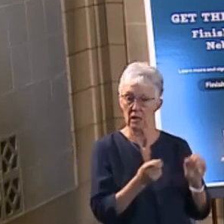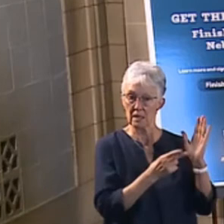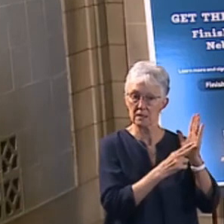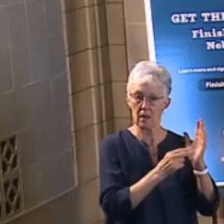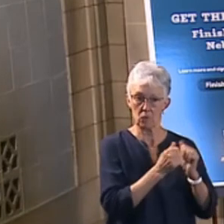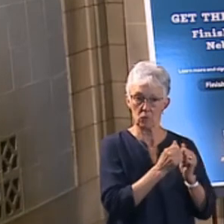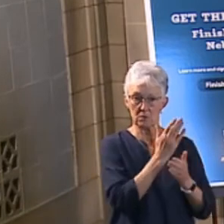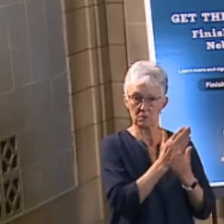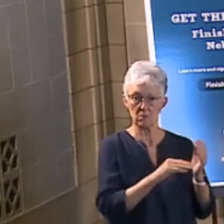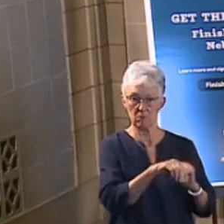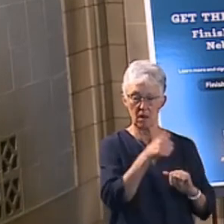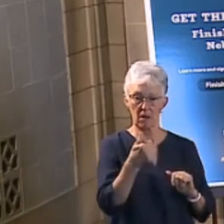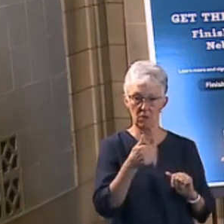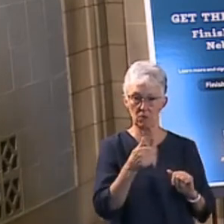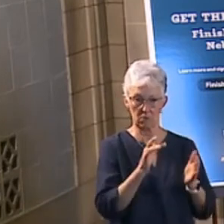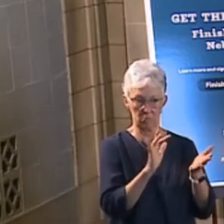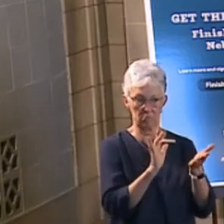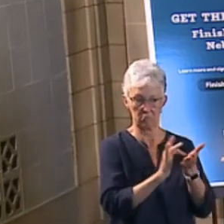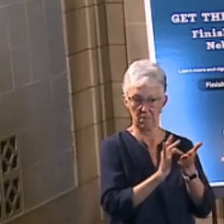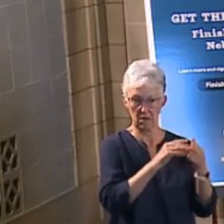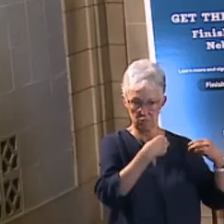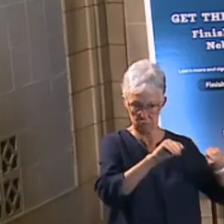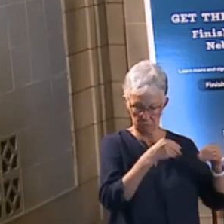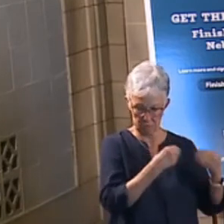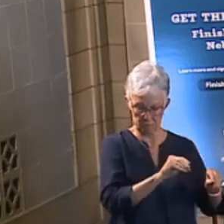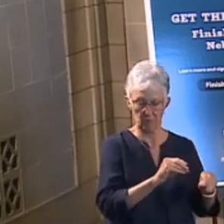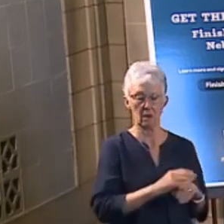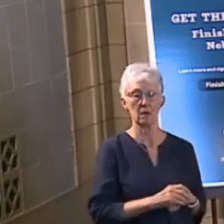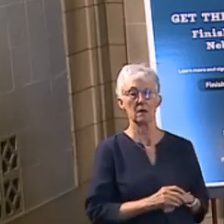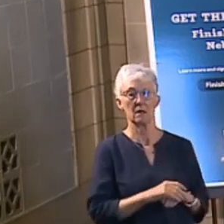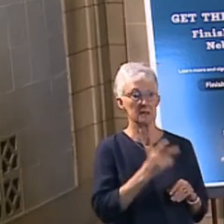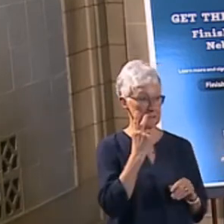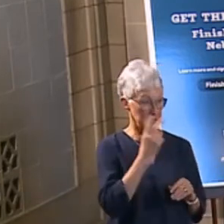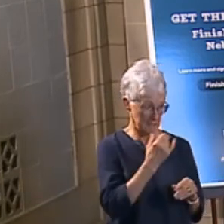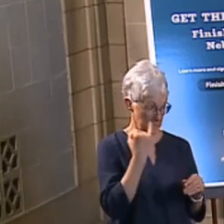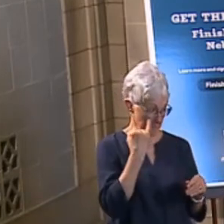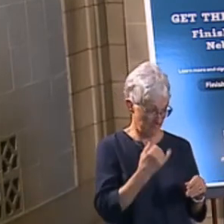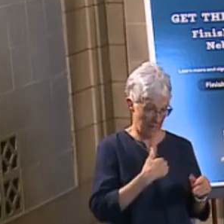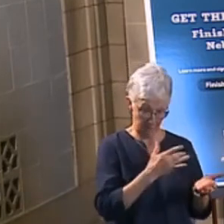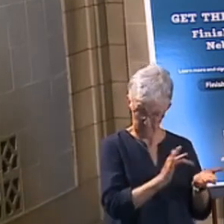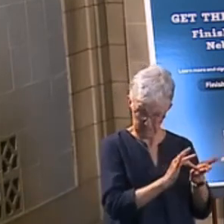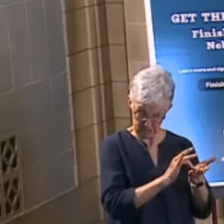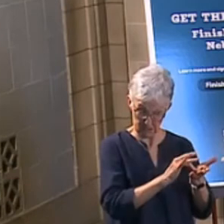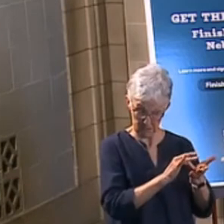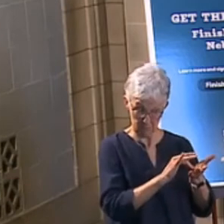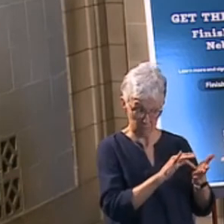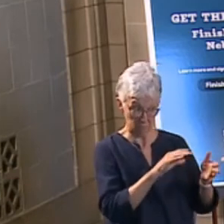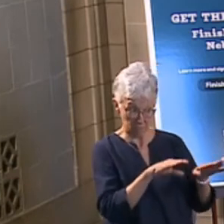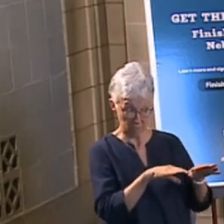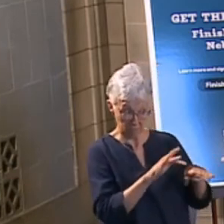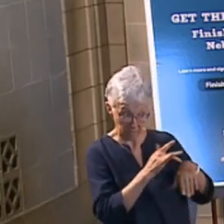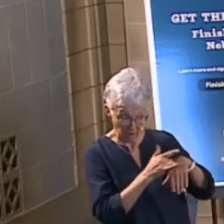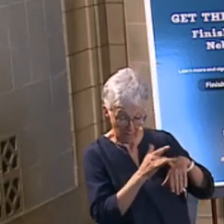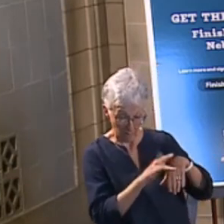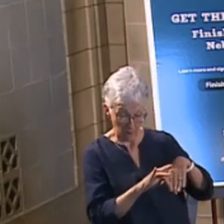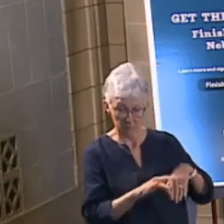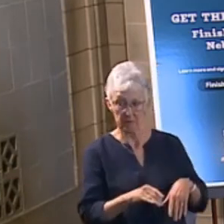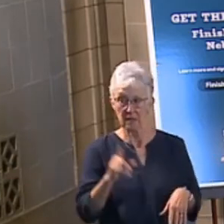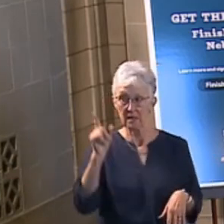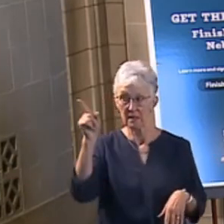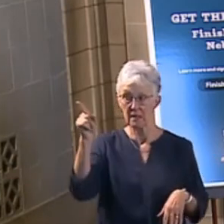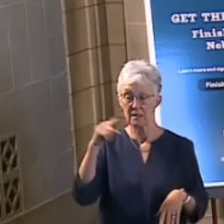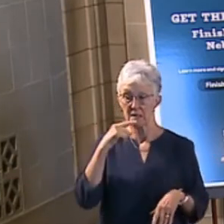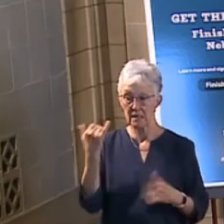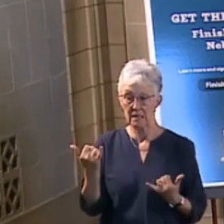things that we found out from the White House this week on our weekly call is that the federal pharmacy program is going to be expanded from approximately 17